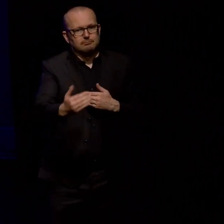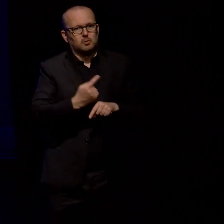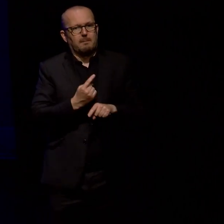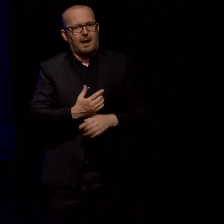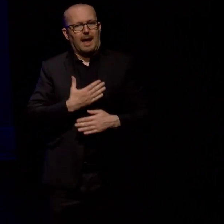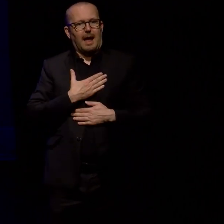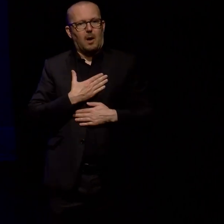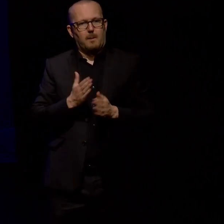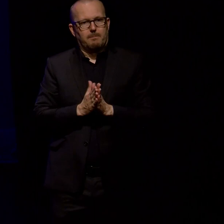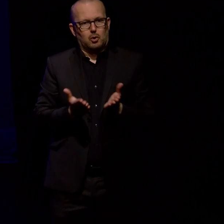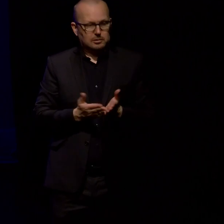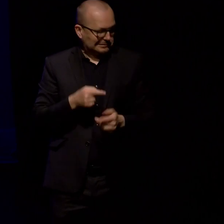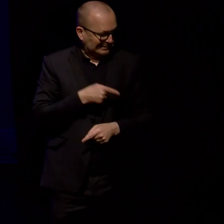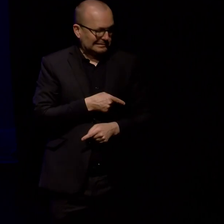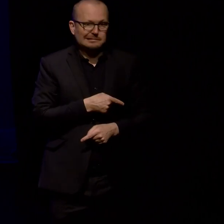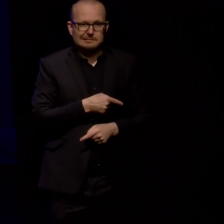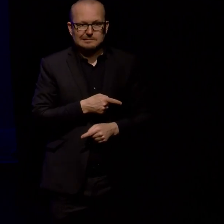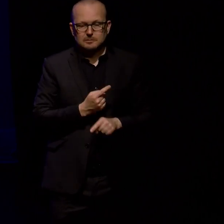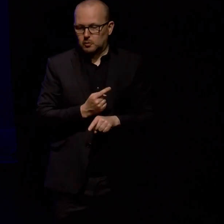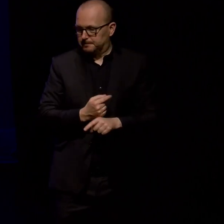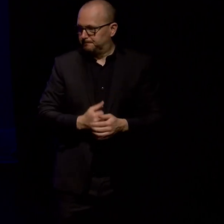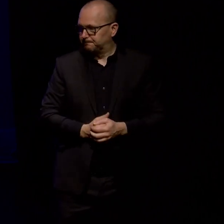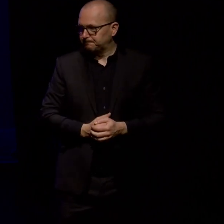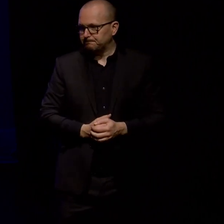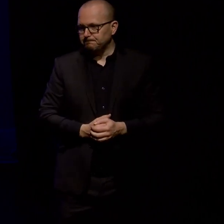these stories and observations will be useful in some way.